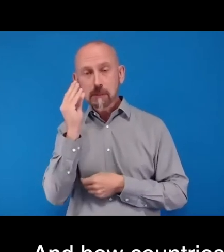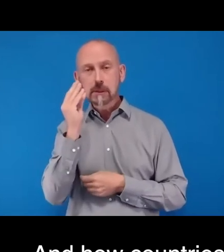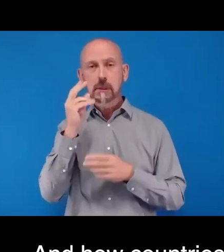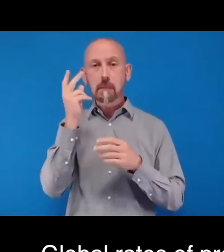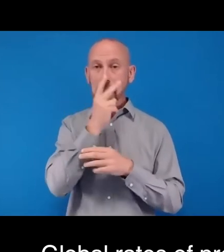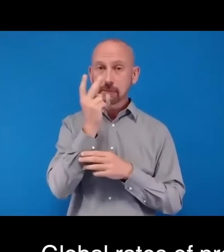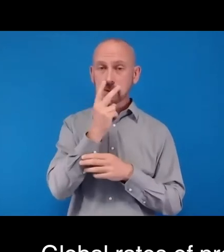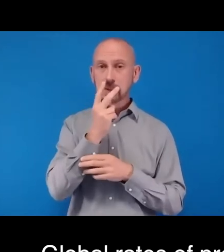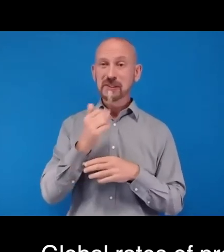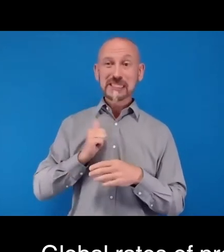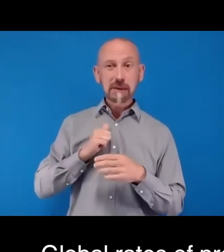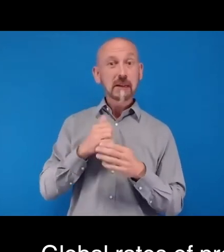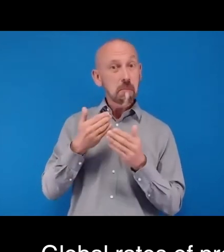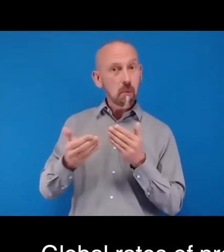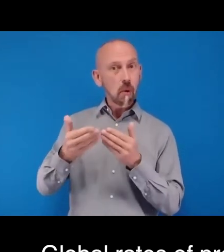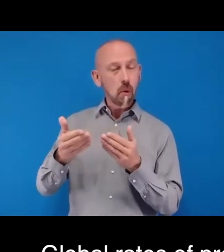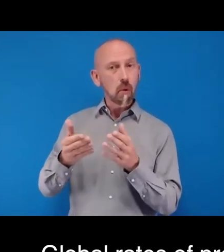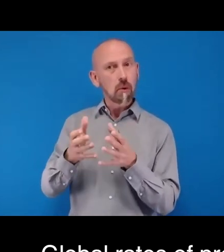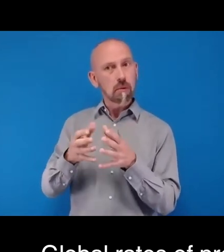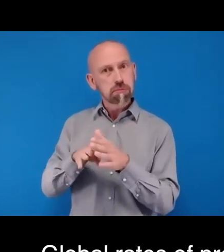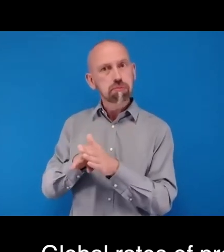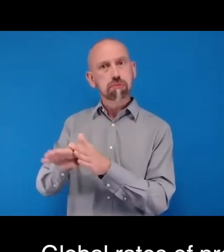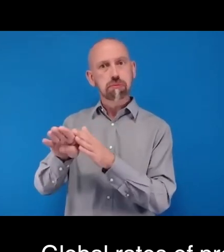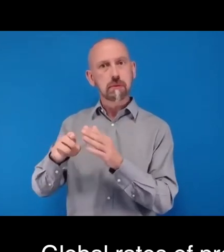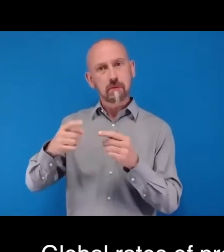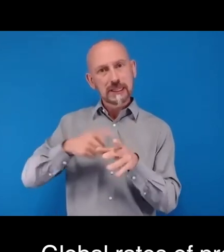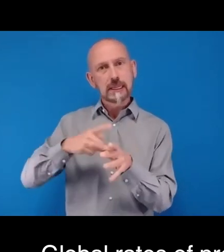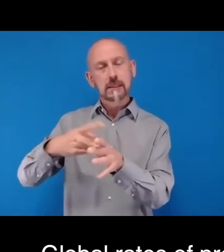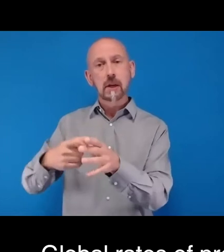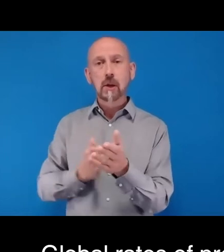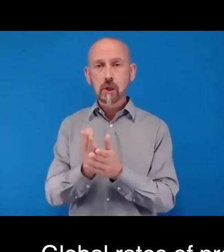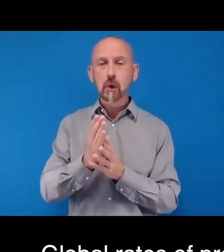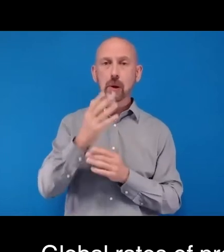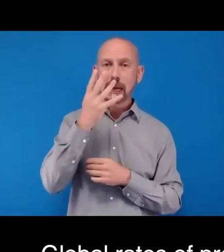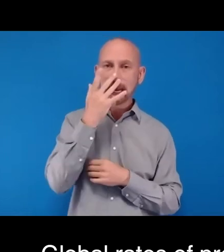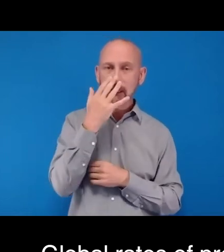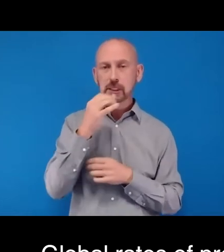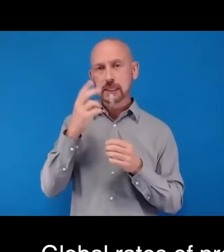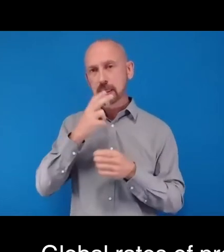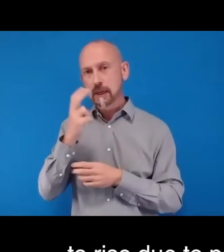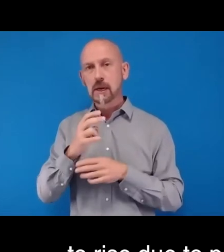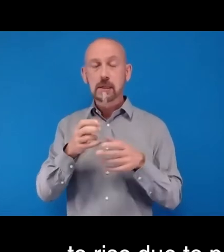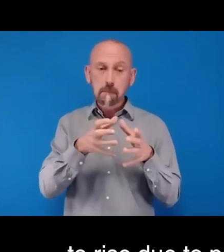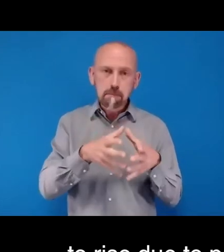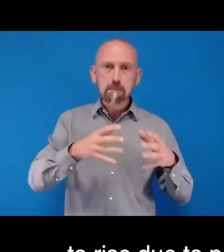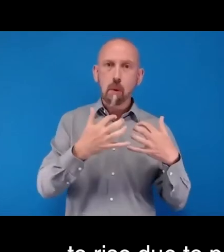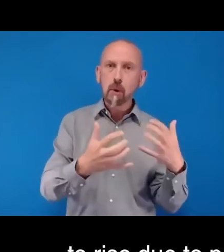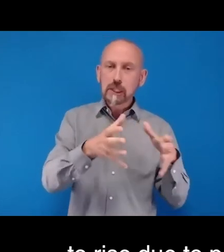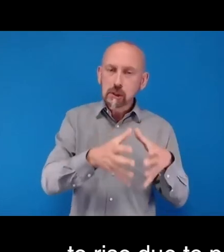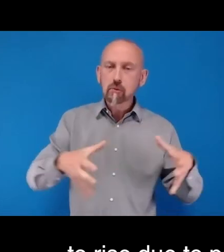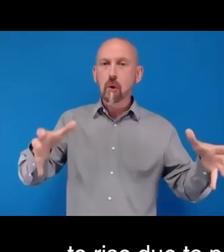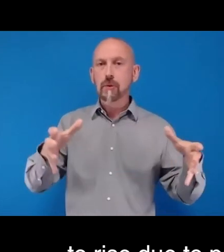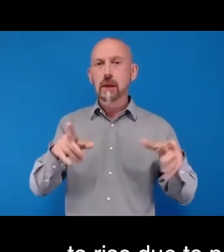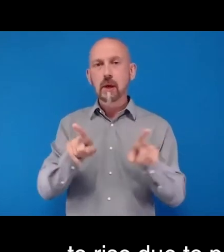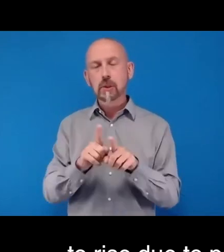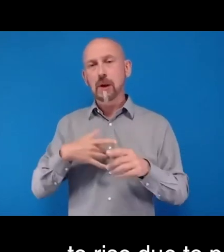due to population growth, ageing, environmental factors and lifestyle changes. Associated burdens